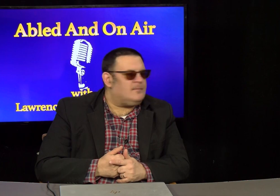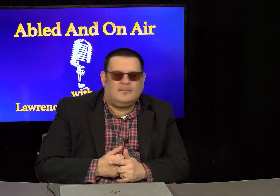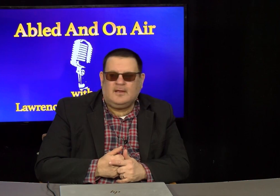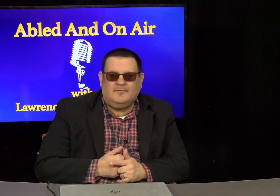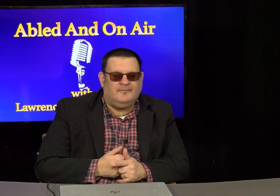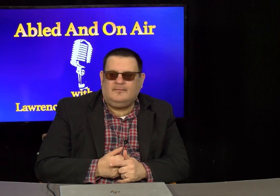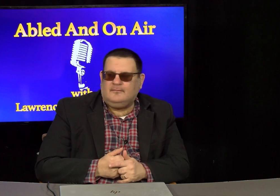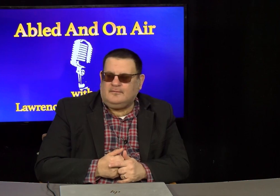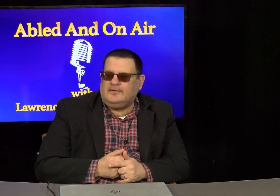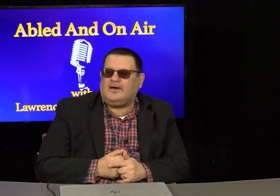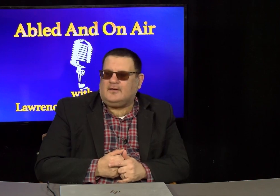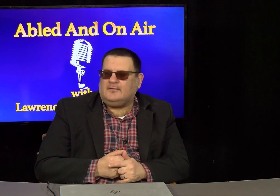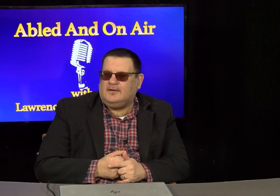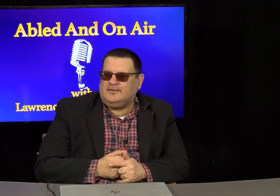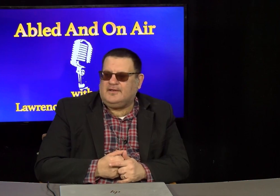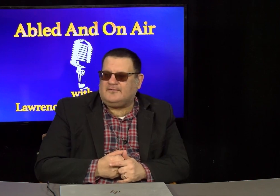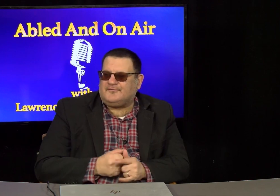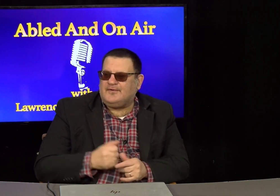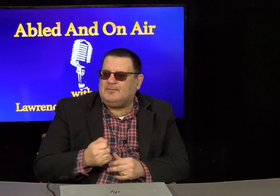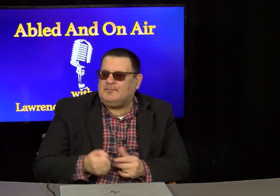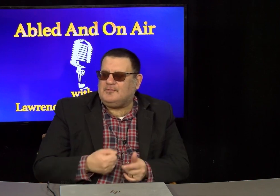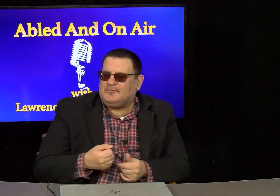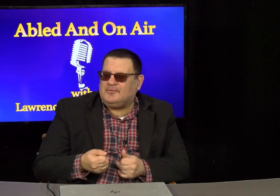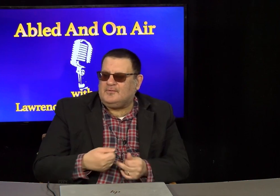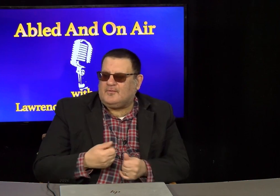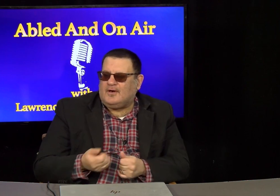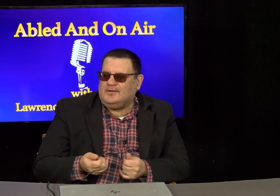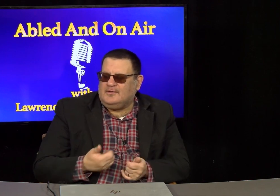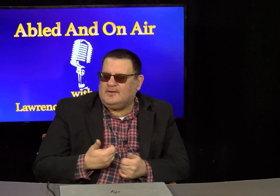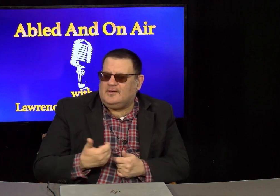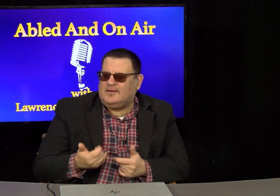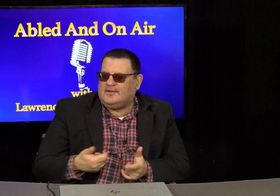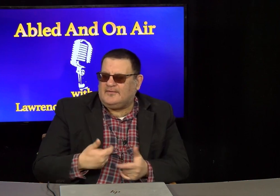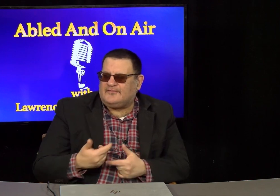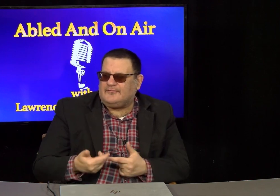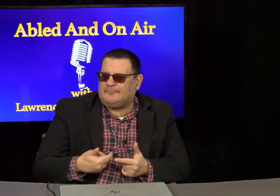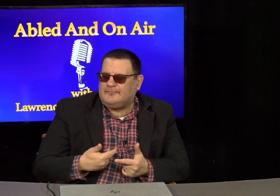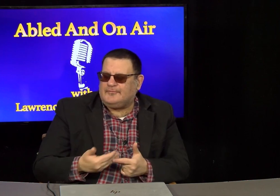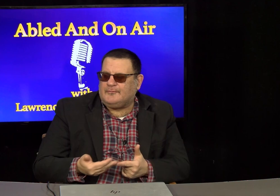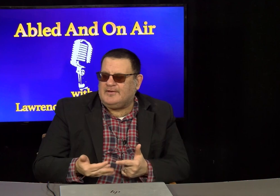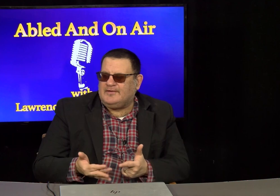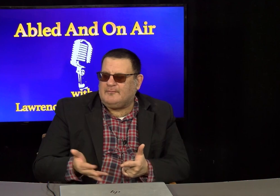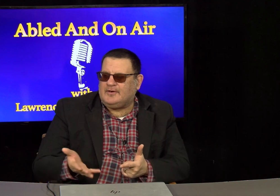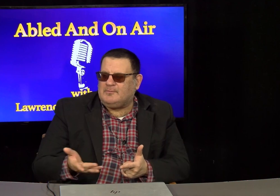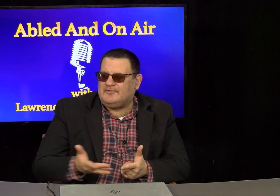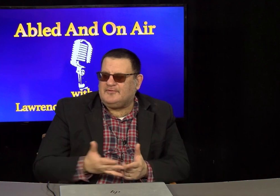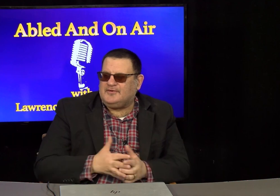Oh, really? Yeah. And they don't treat people quite as the way they want to be treated.